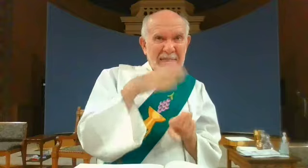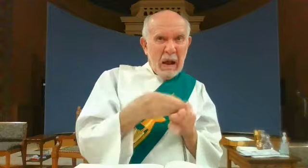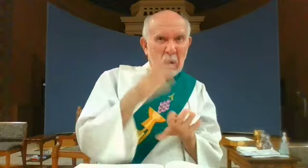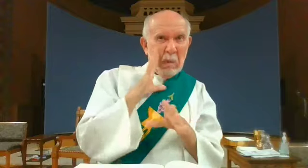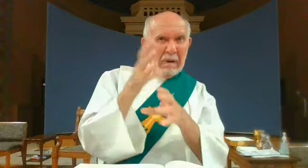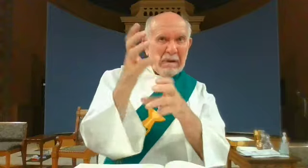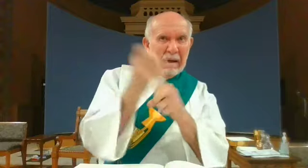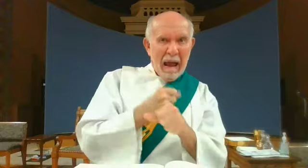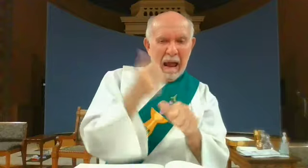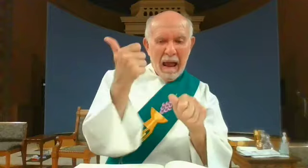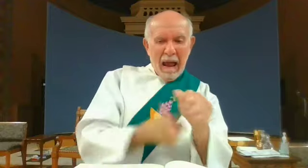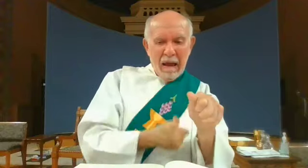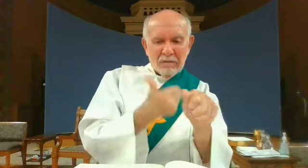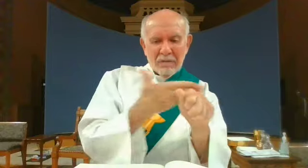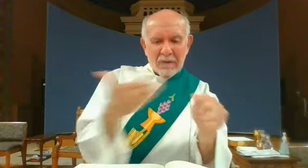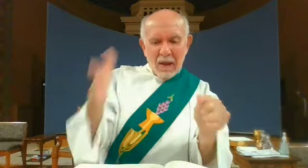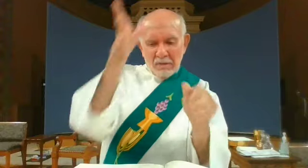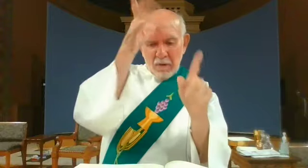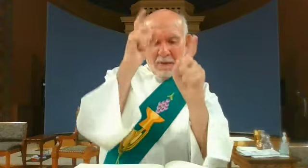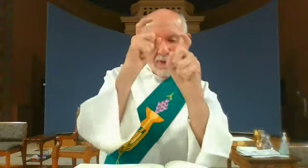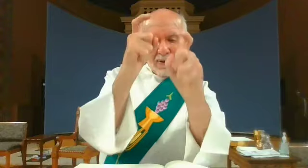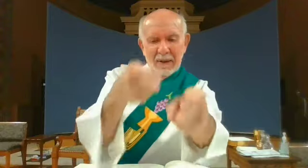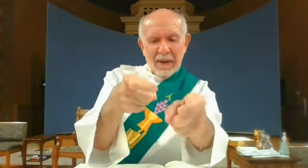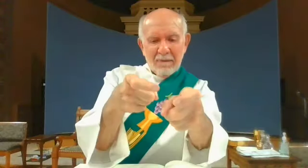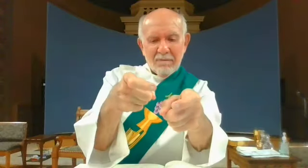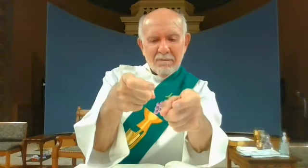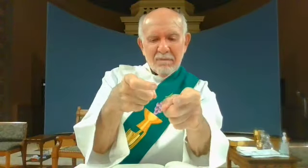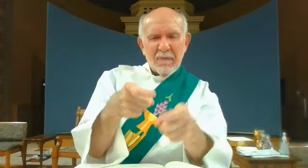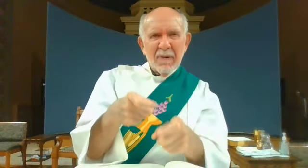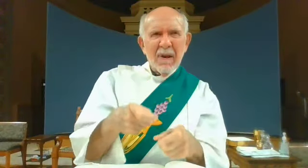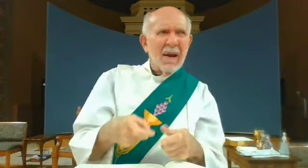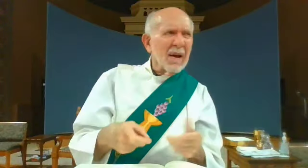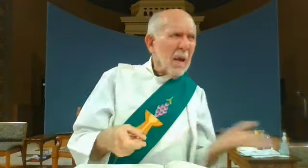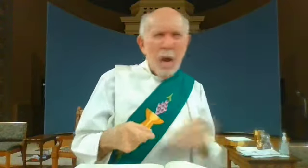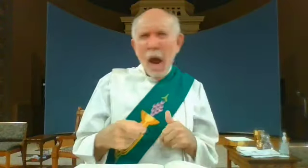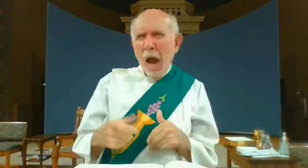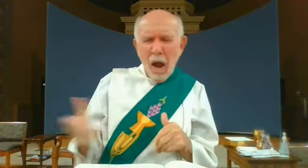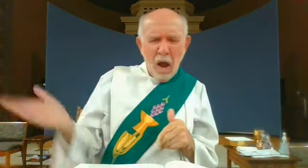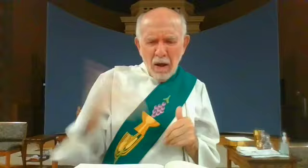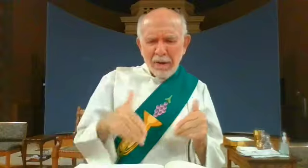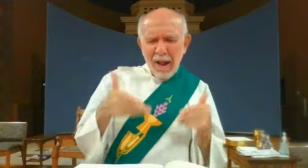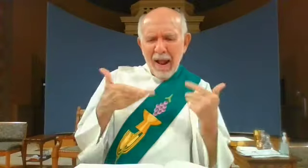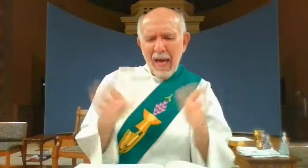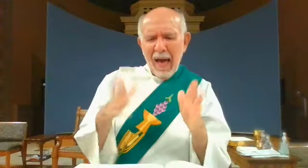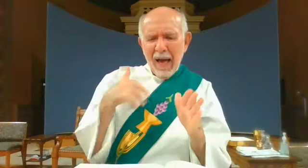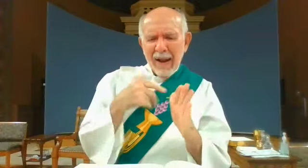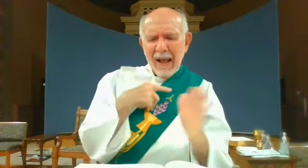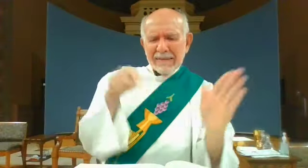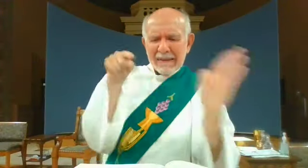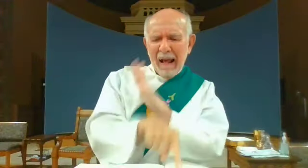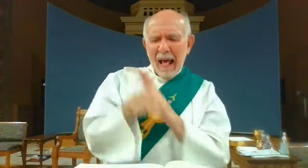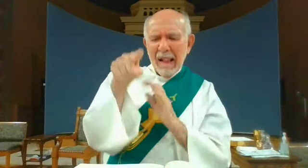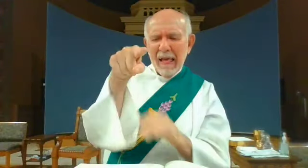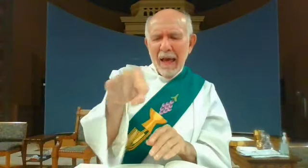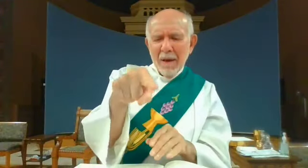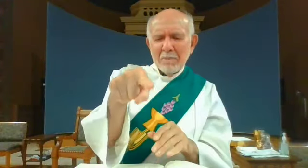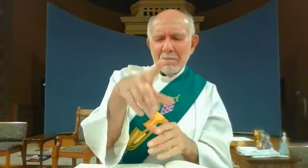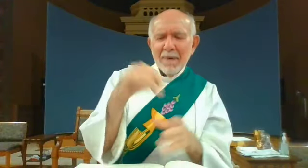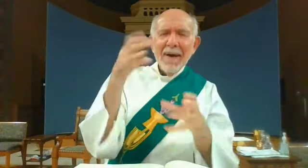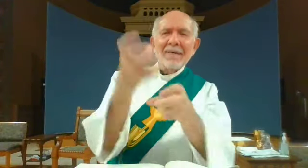this is the heir this come let us kill him and acquire his inheritance